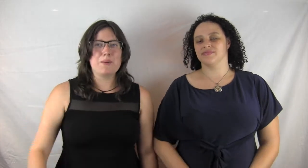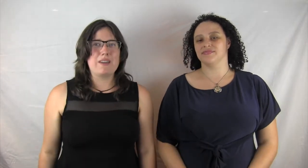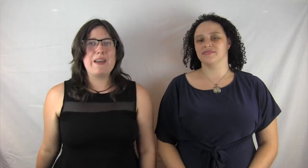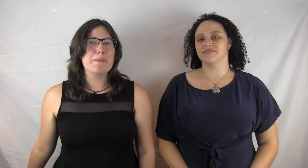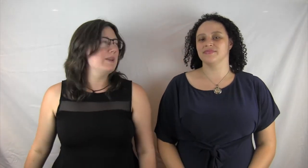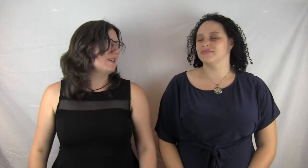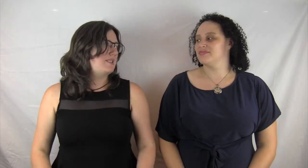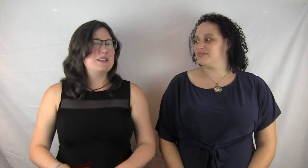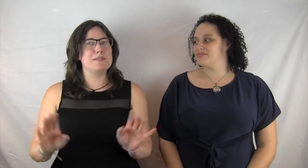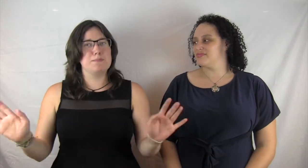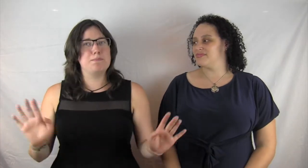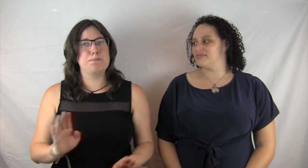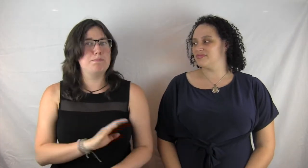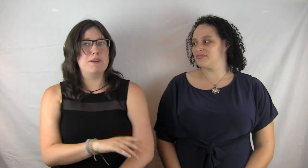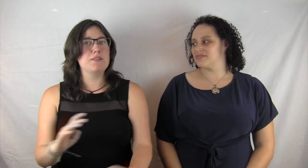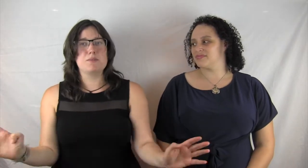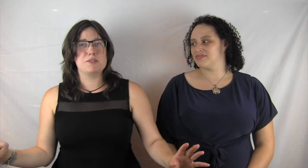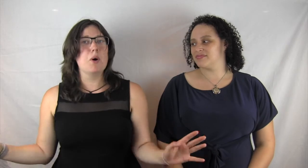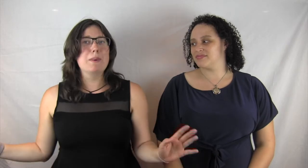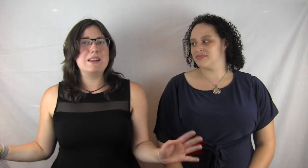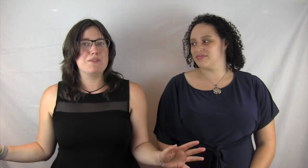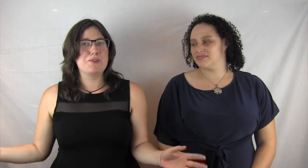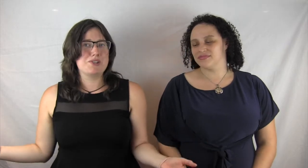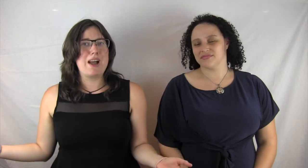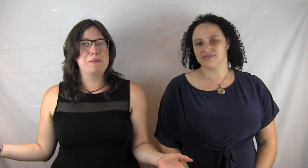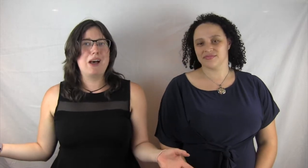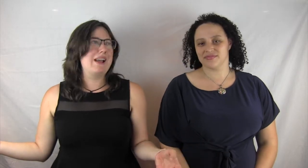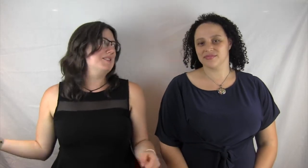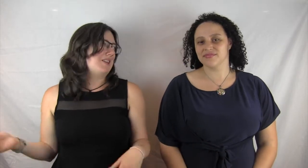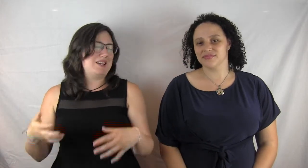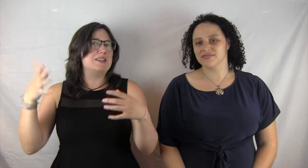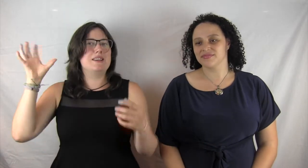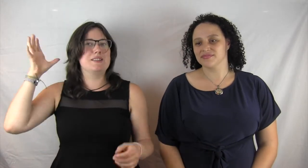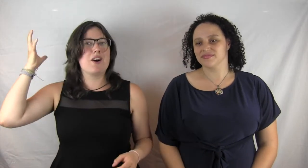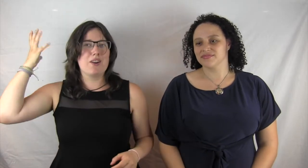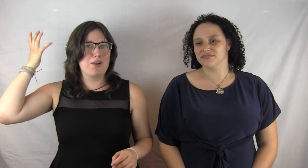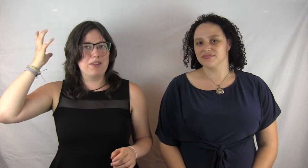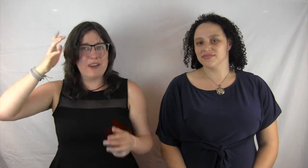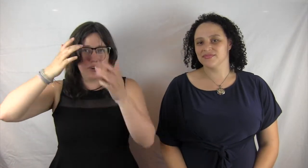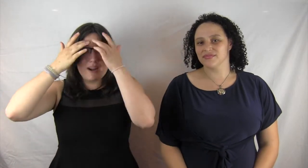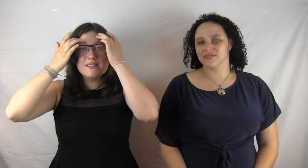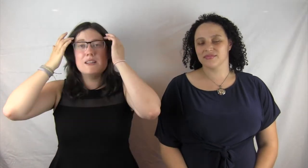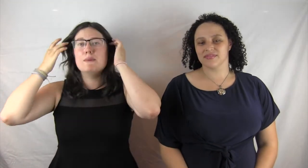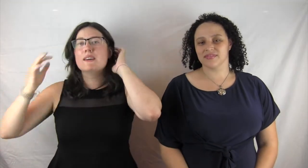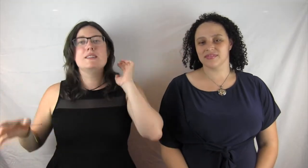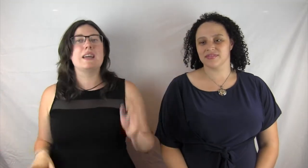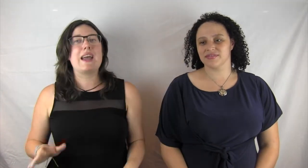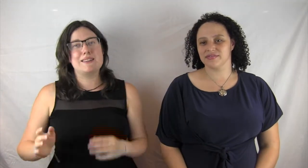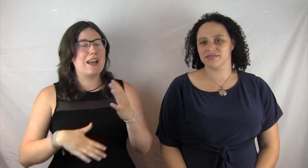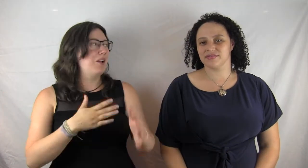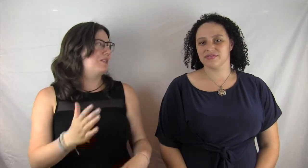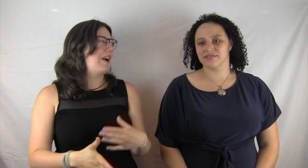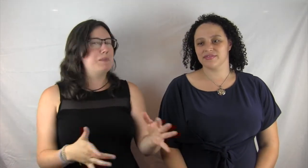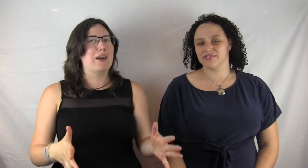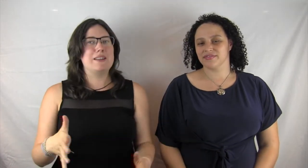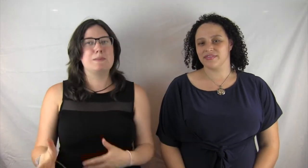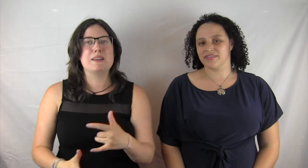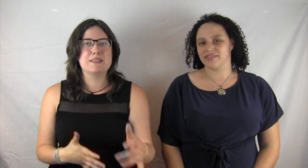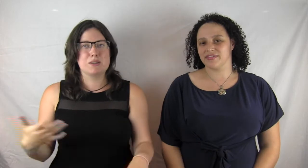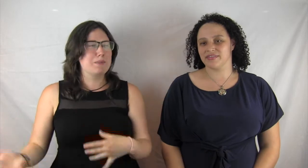with him because he's been through so many different timelines that he's gone all like crazy because he can't tell timelines because so